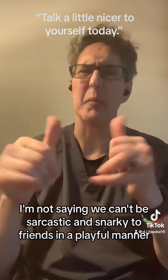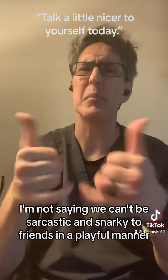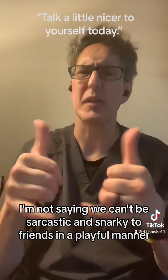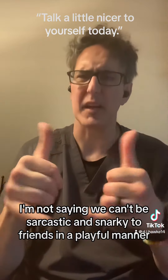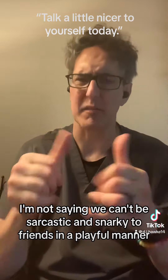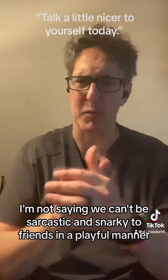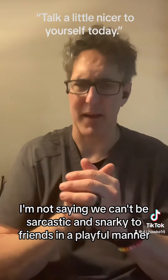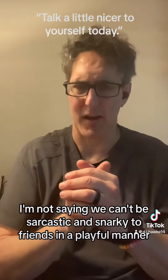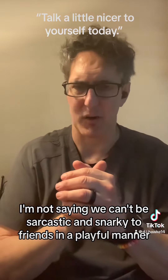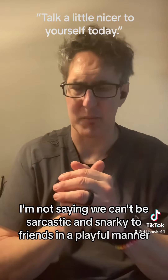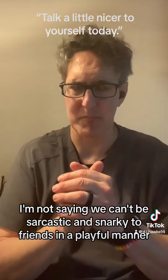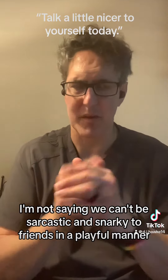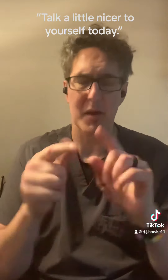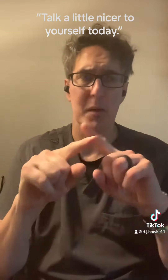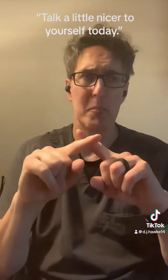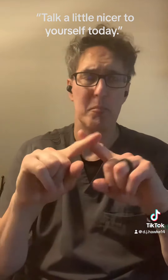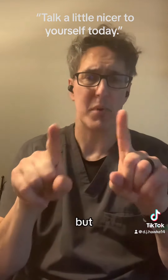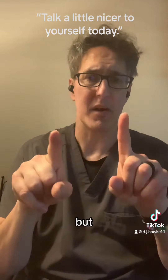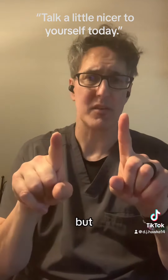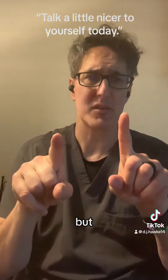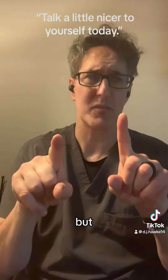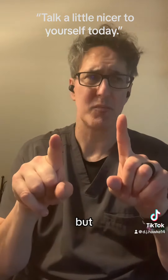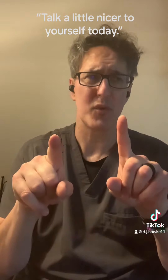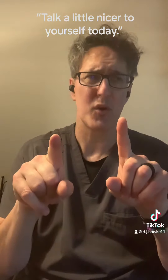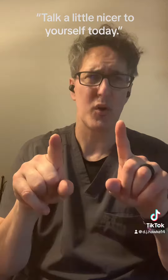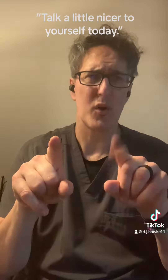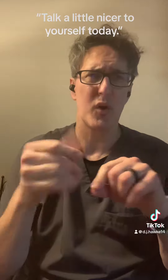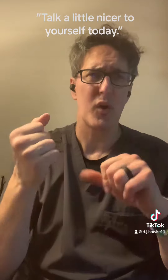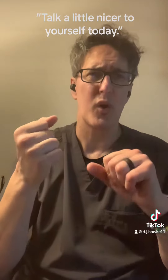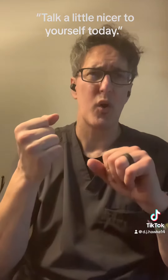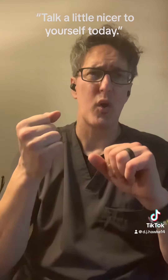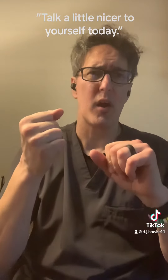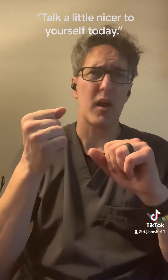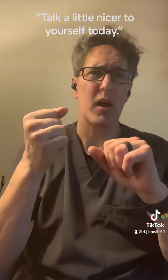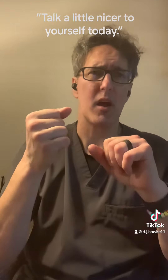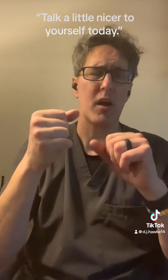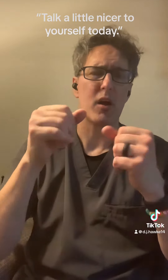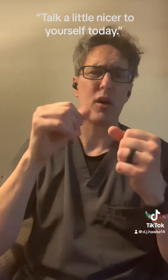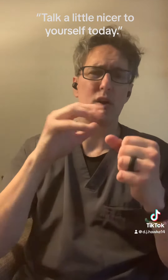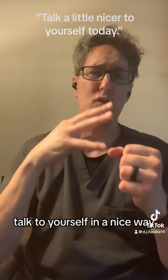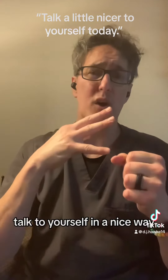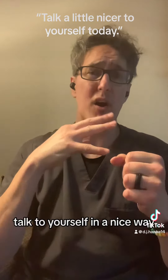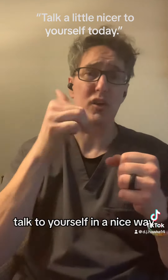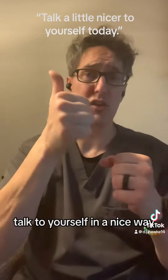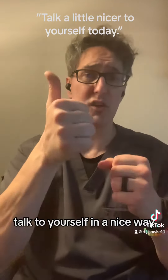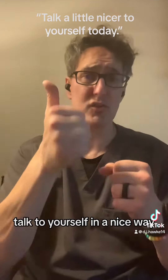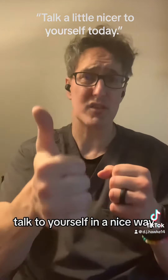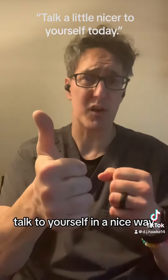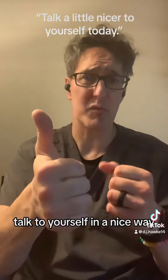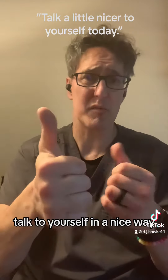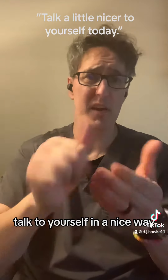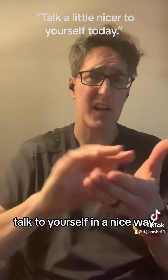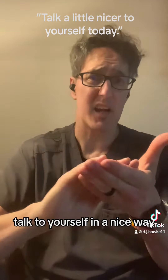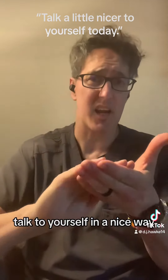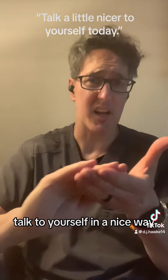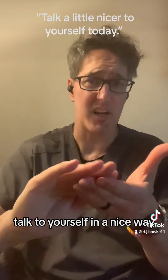a playful manner, but talk to yourself in a